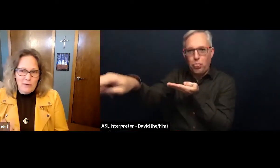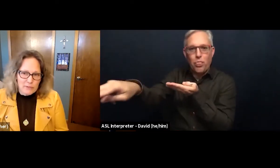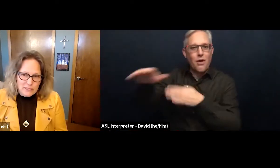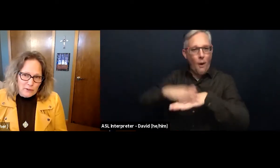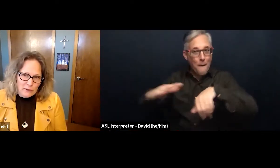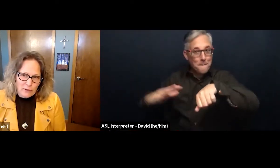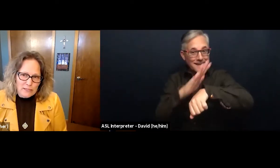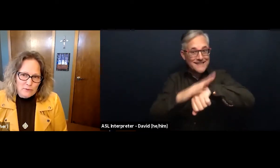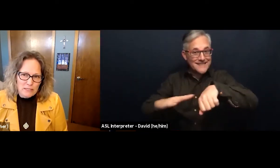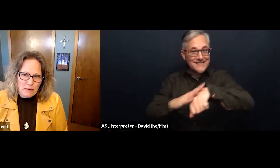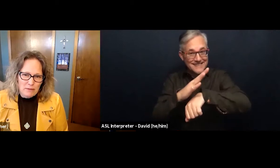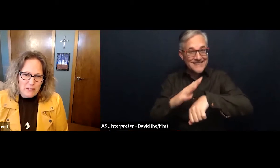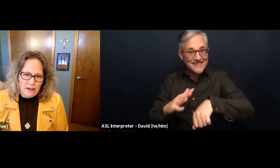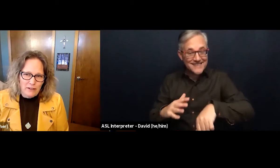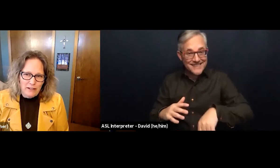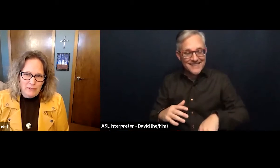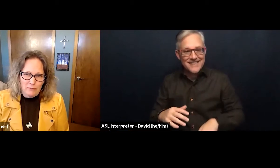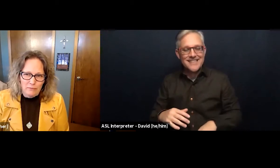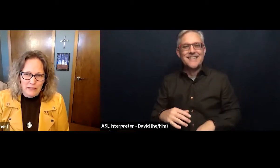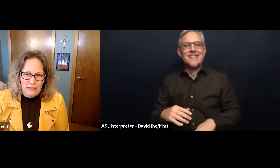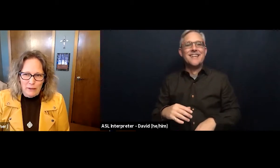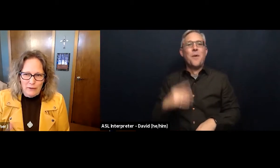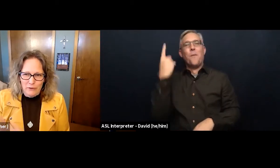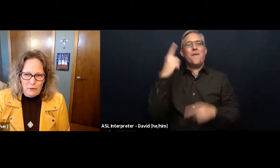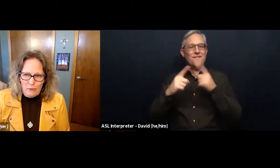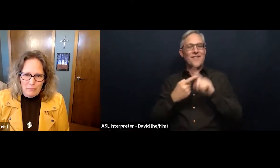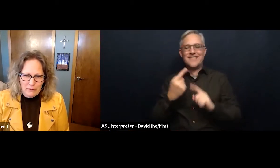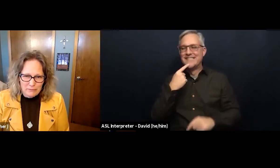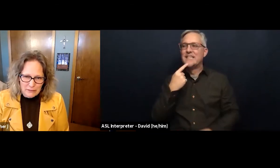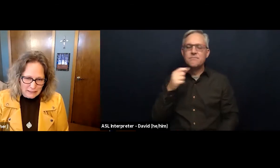God will still work through us. we just might be covered in, in whale throw up, right?